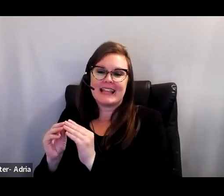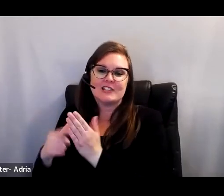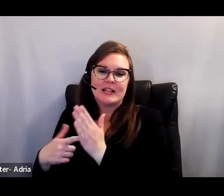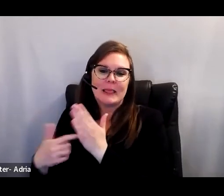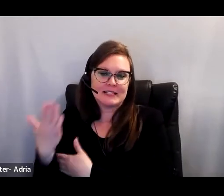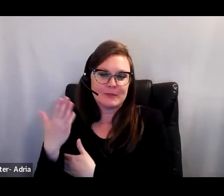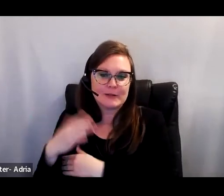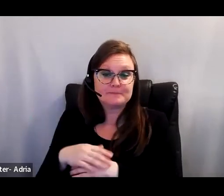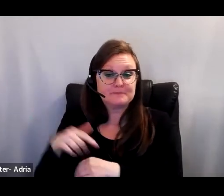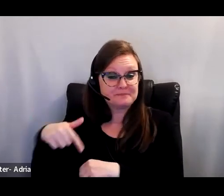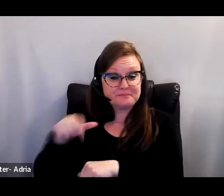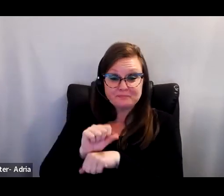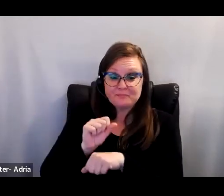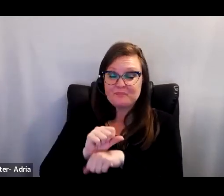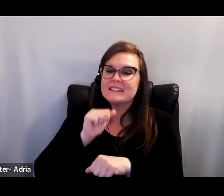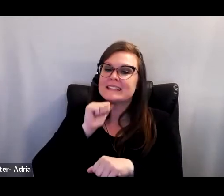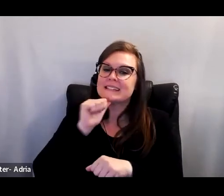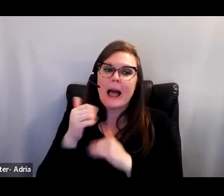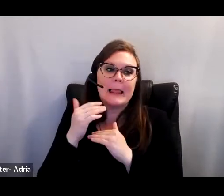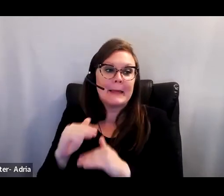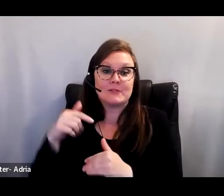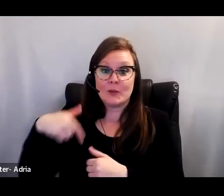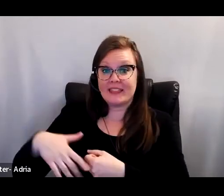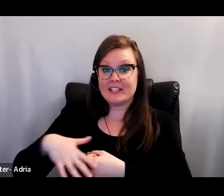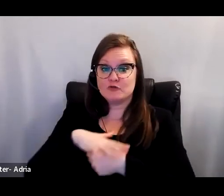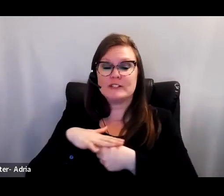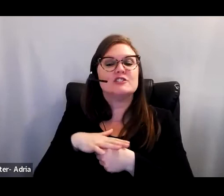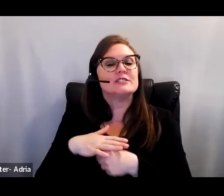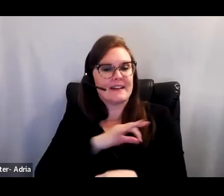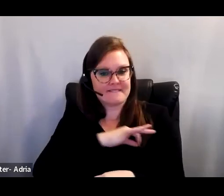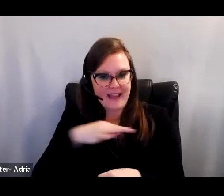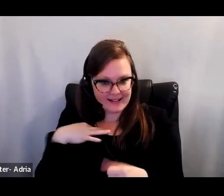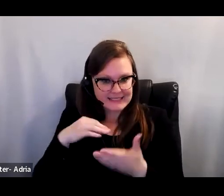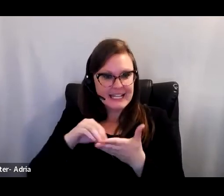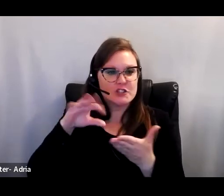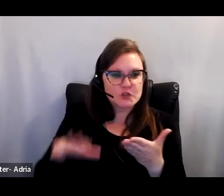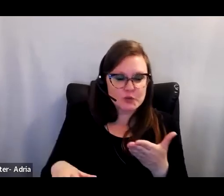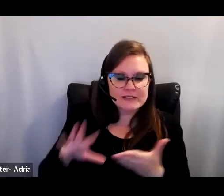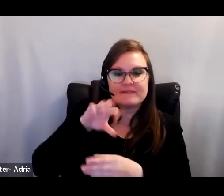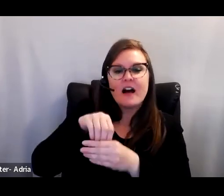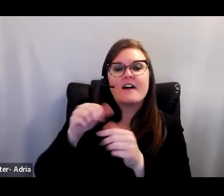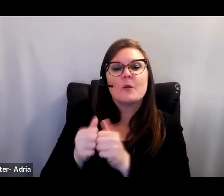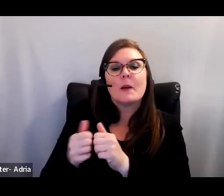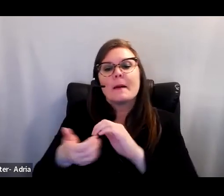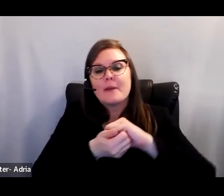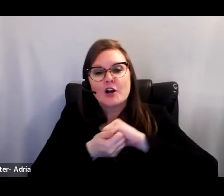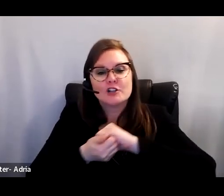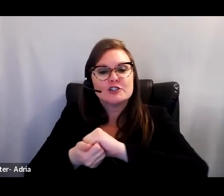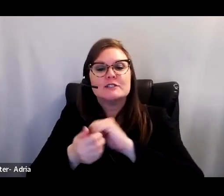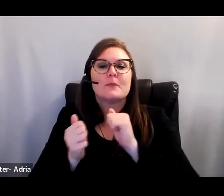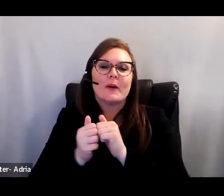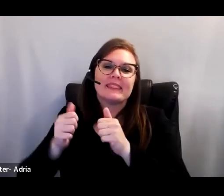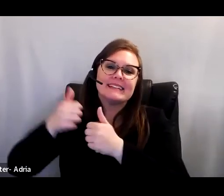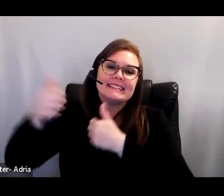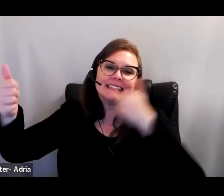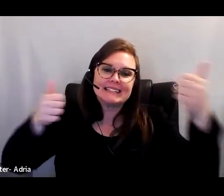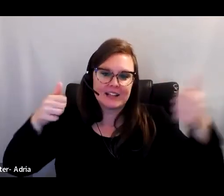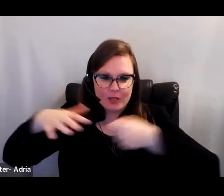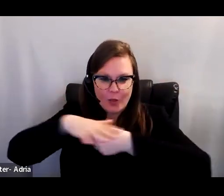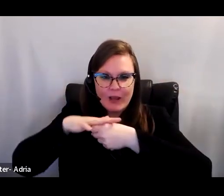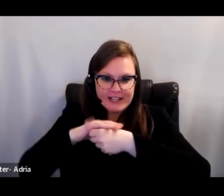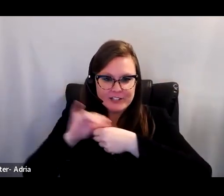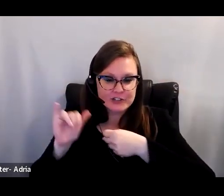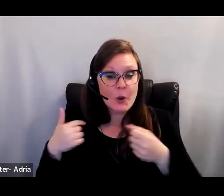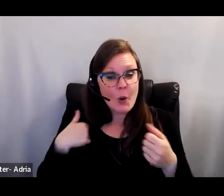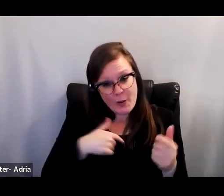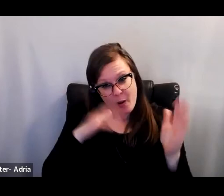This work is not limited to the region, however, as faculty and students are also involved in partnerships in much more distant locations. Our hope is that students